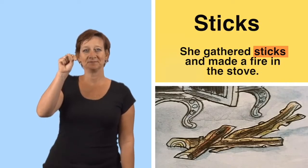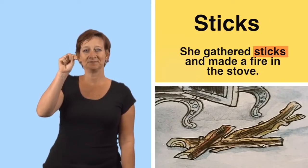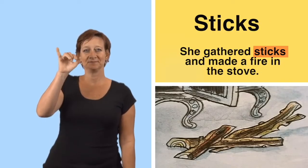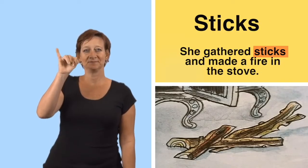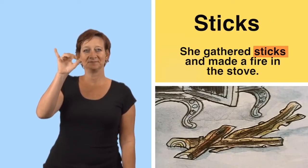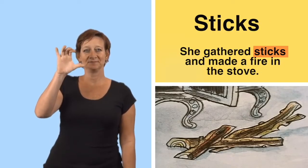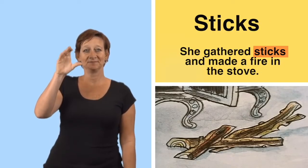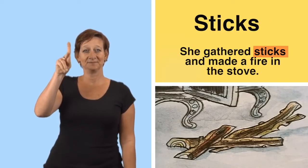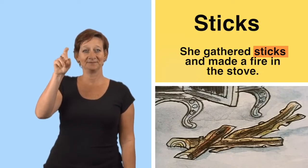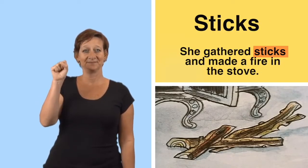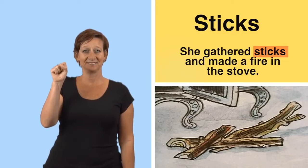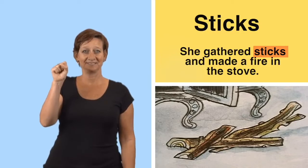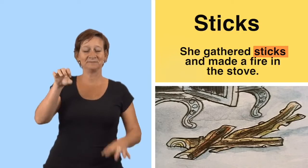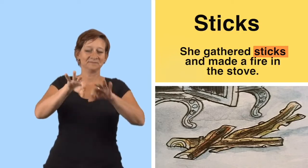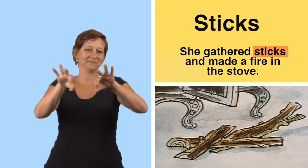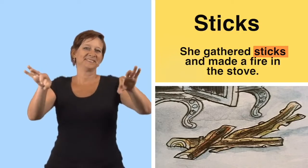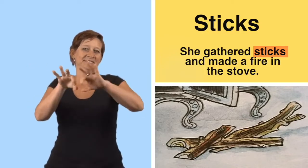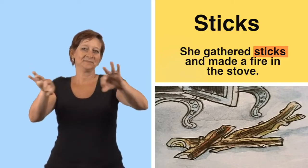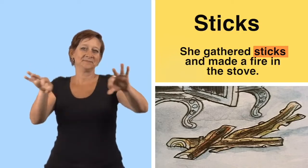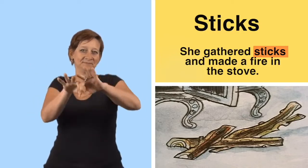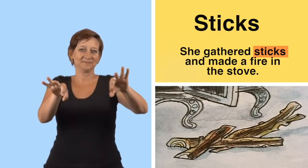sticks, sticks